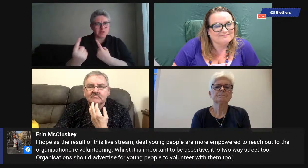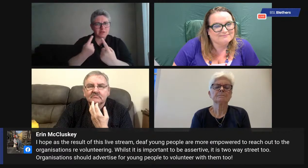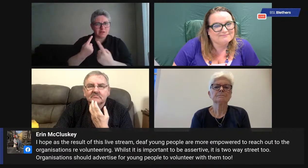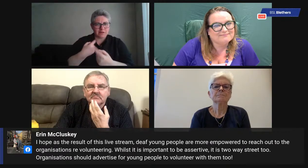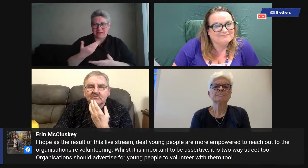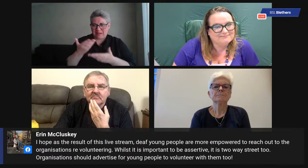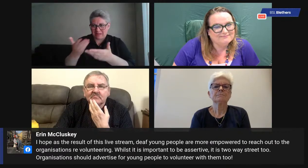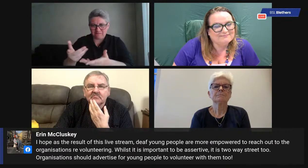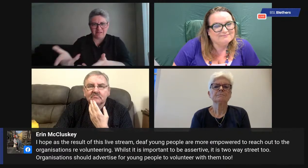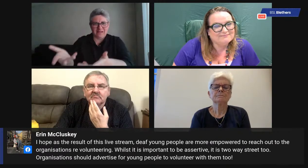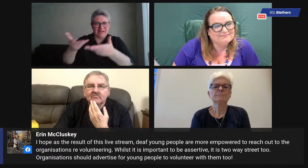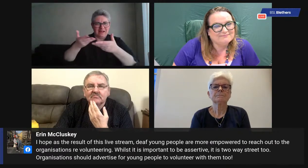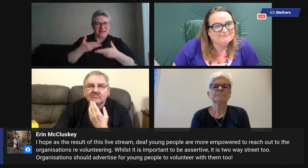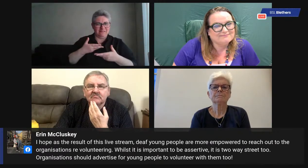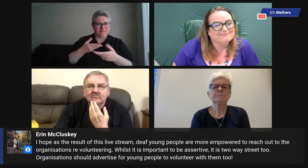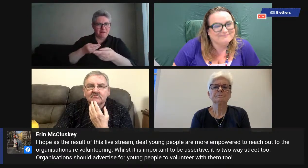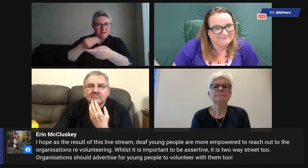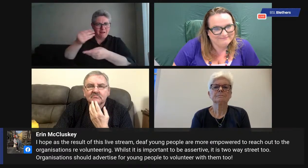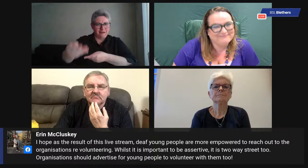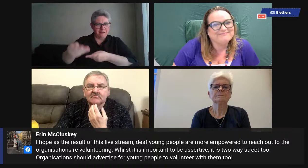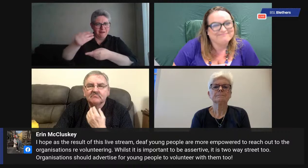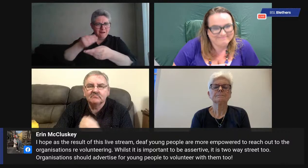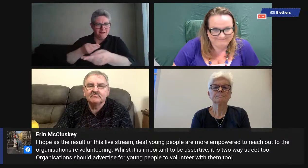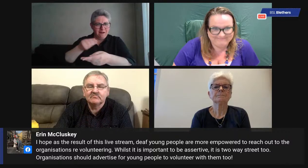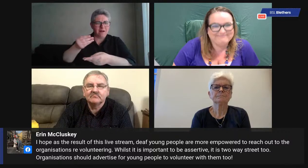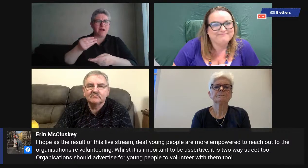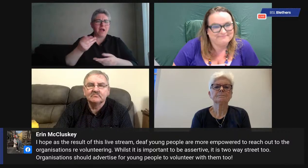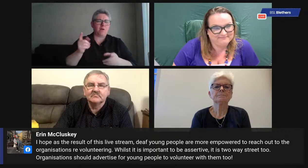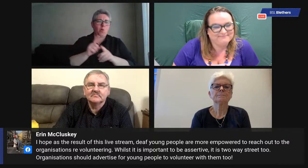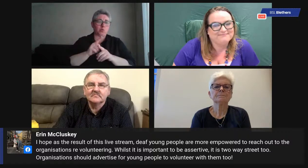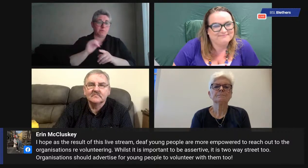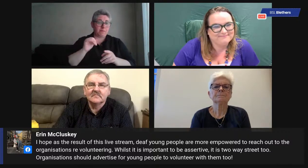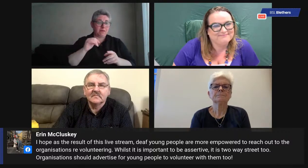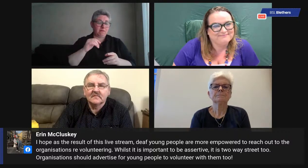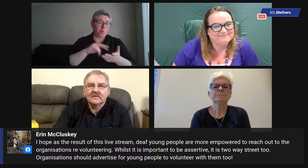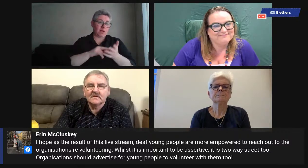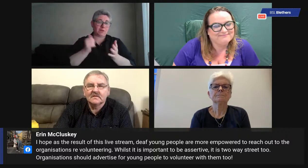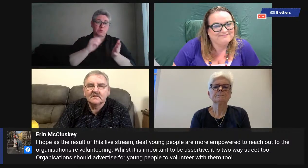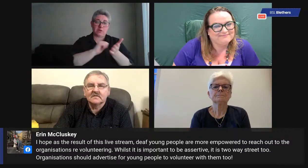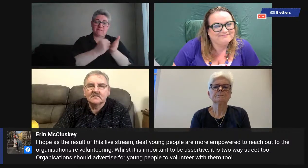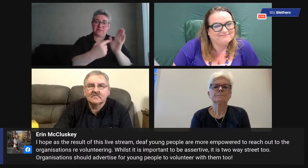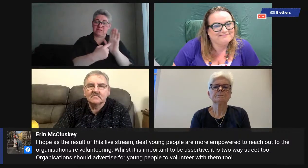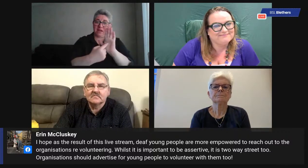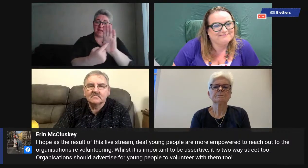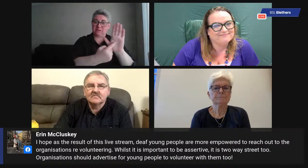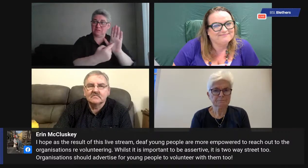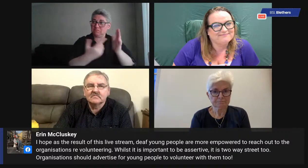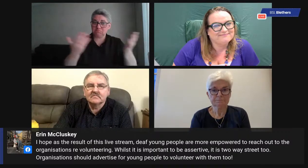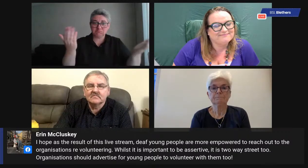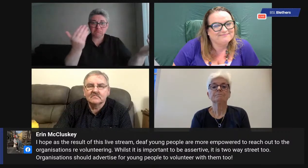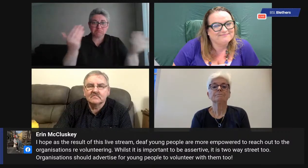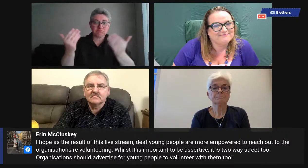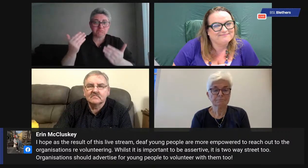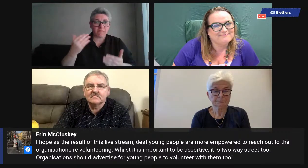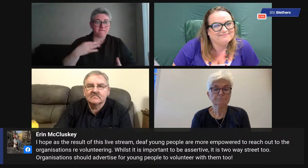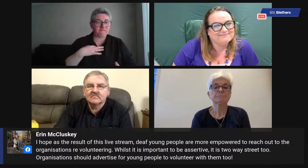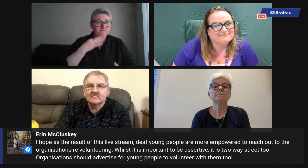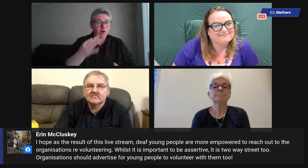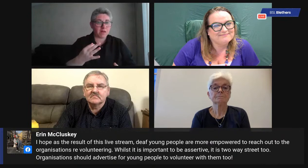Yes, yeah, absolutely. So it's a two way street, Erin saying, you you give and you receive. So the organization should be